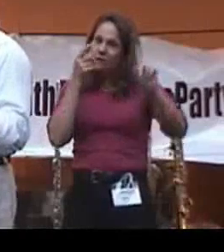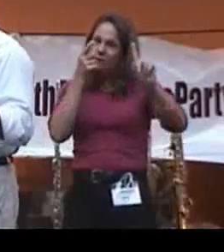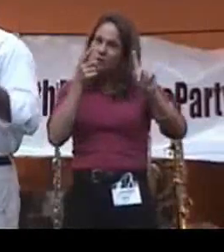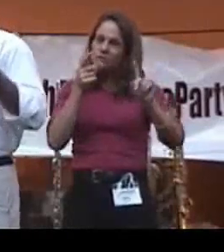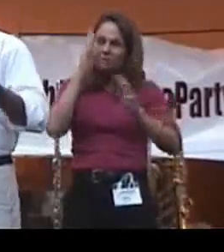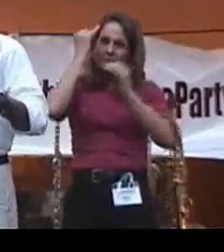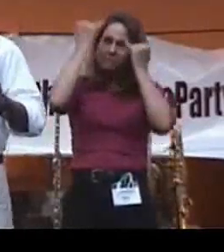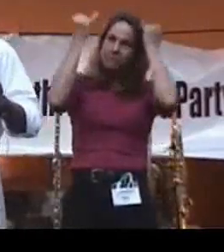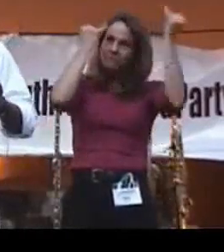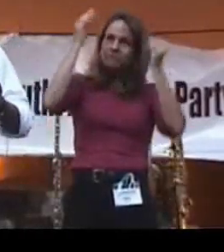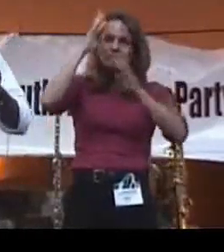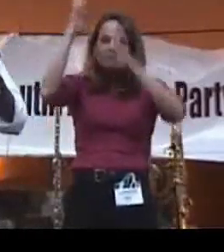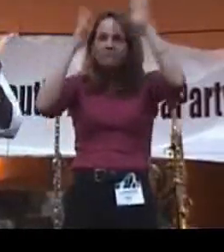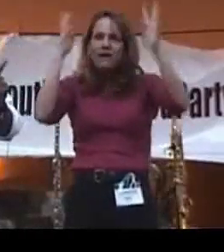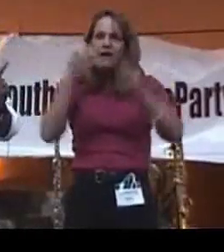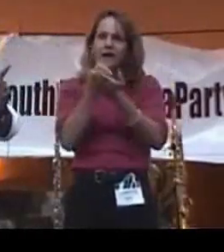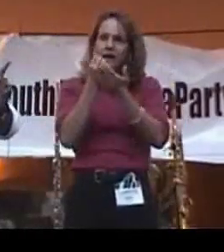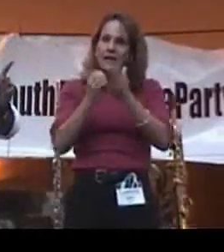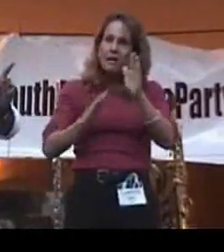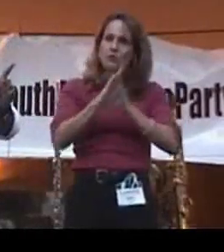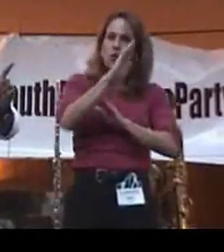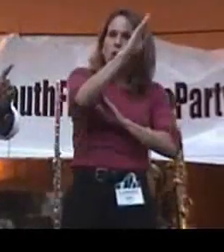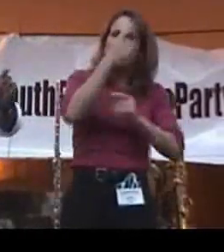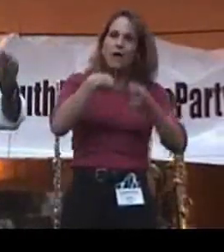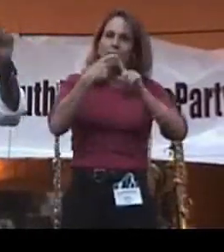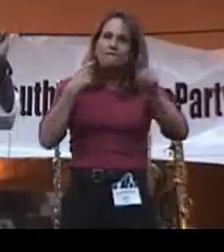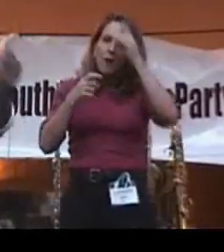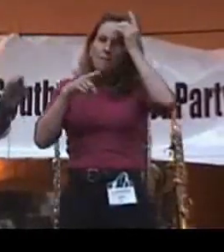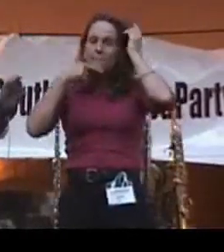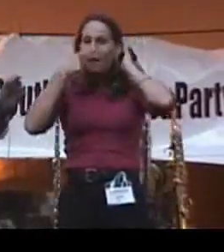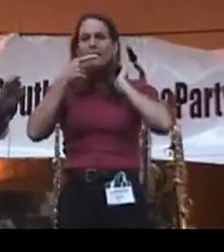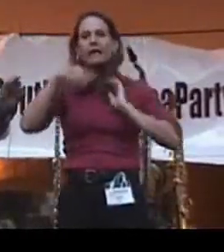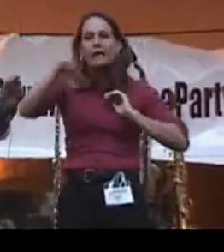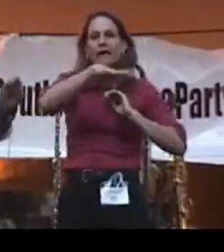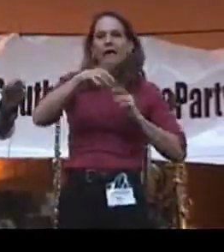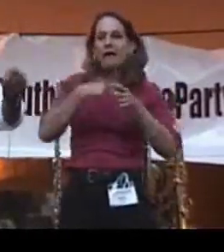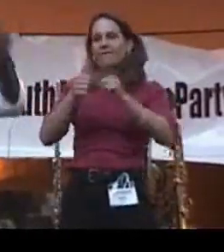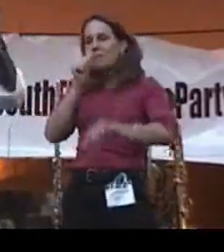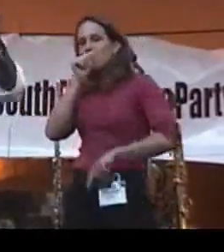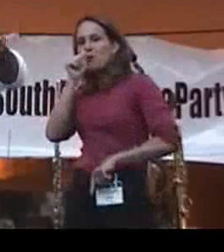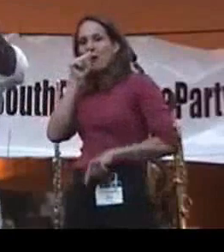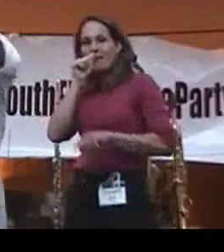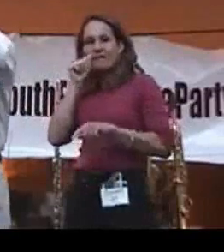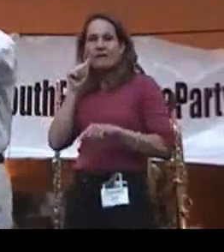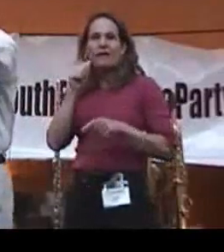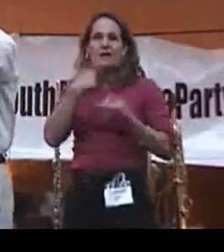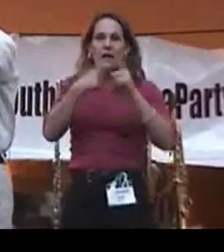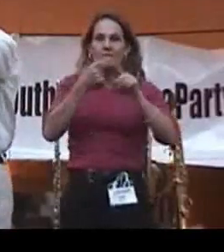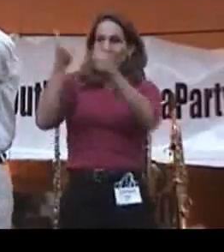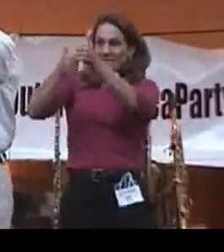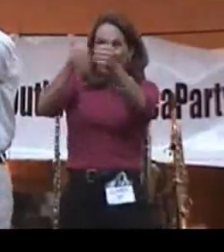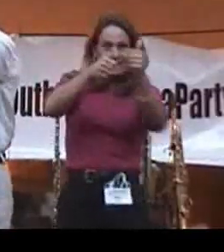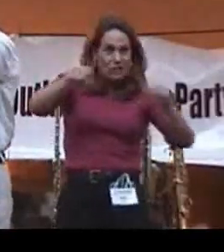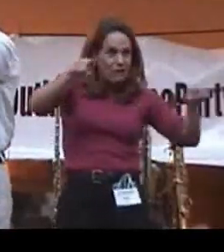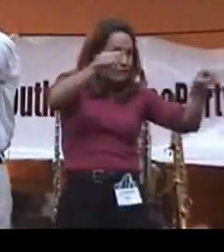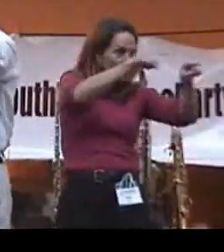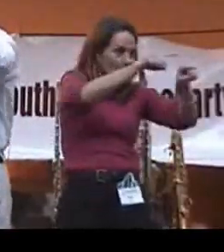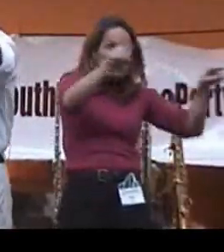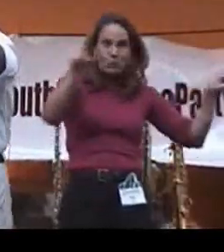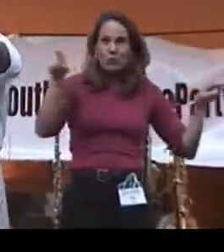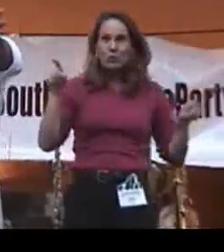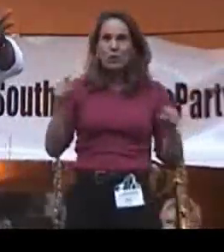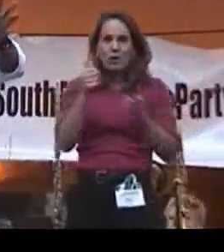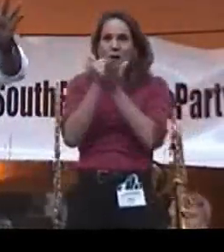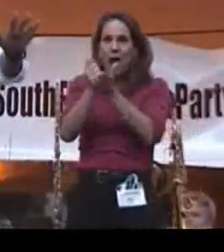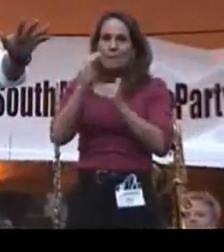innovation, economic growth does not come from the public sector. It comes from the private sector. It comes from each and every one of you out here,